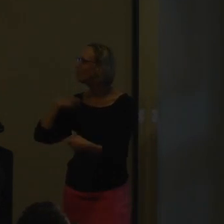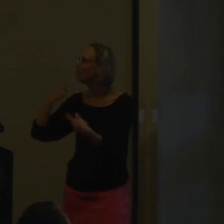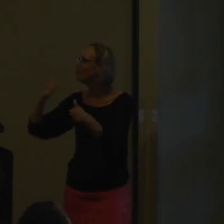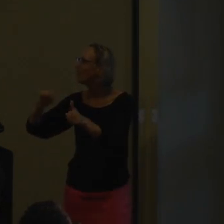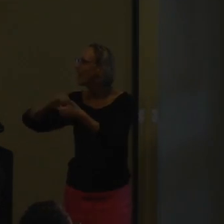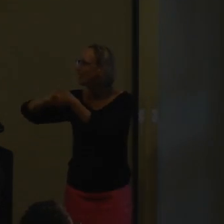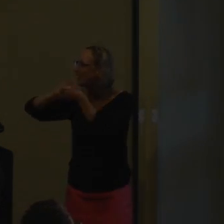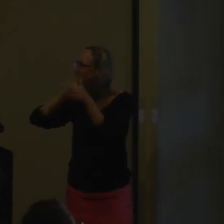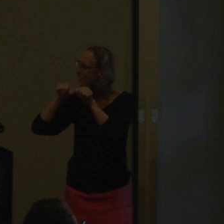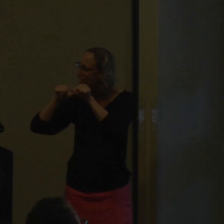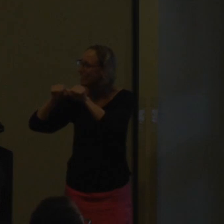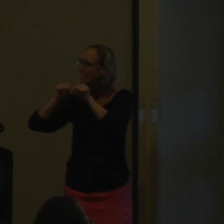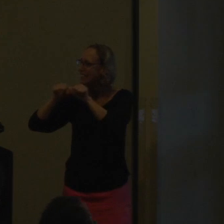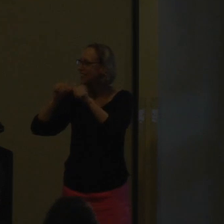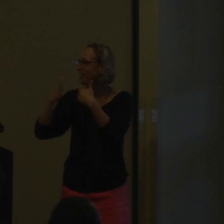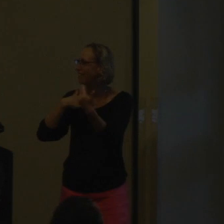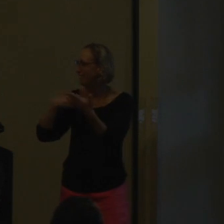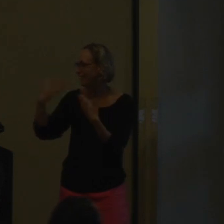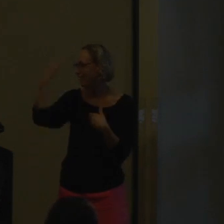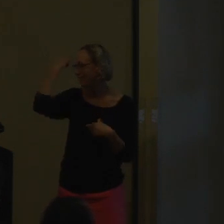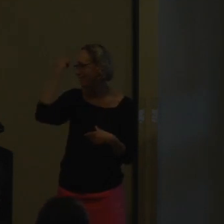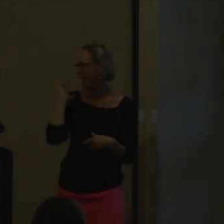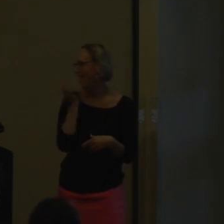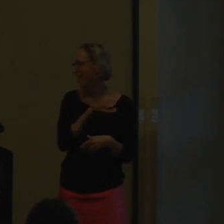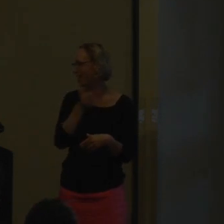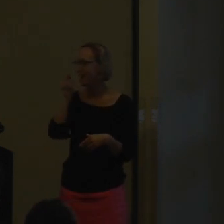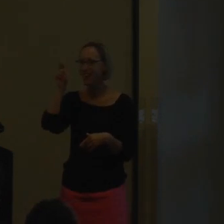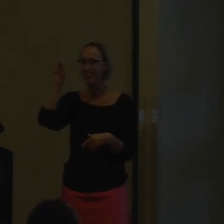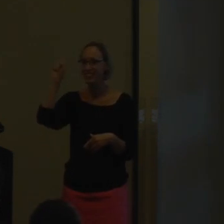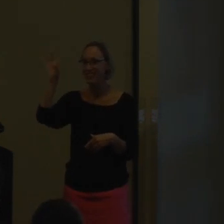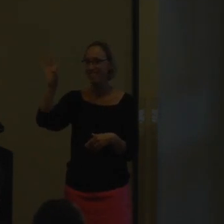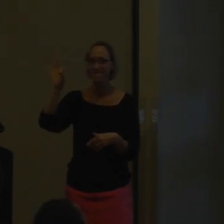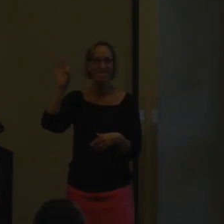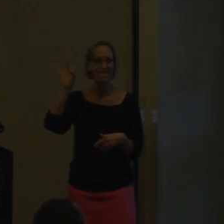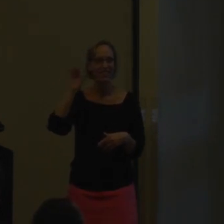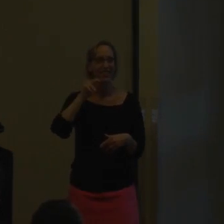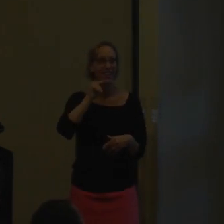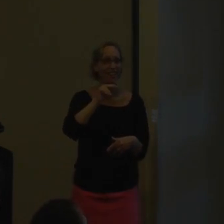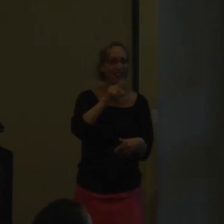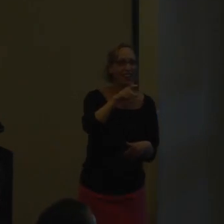experience there. So we'd like to keep that collaboration going. So if...